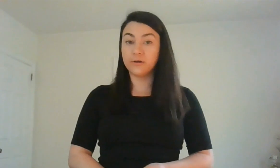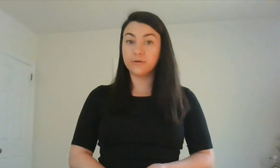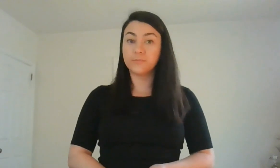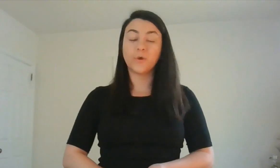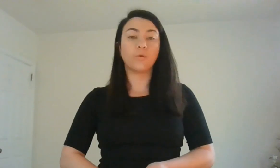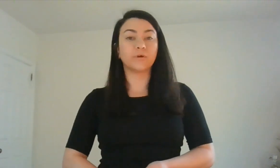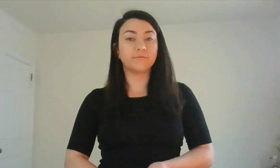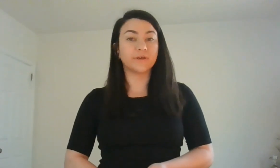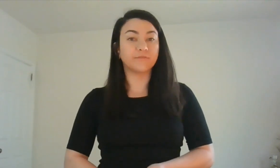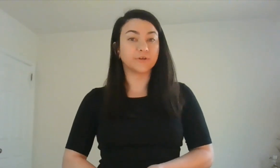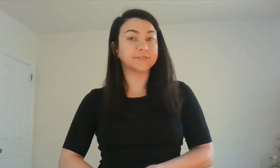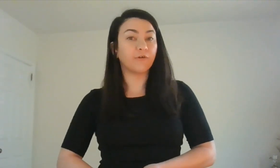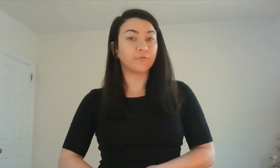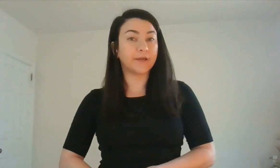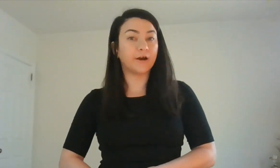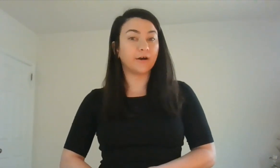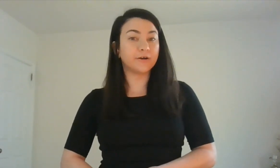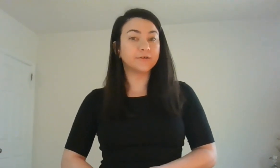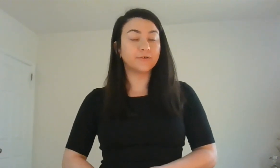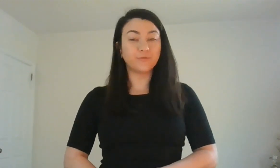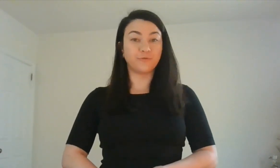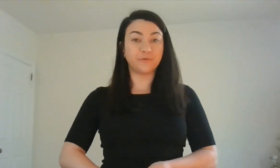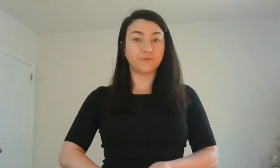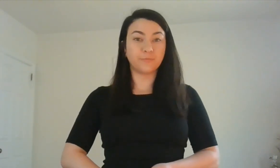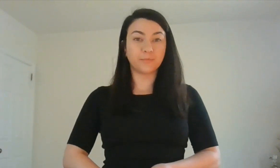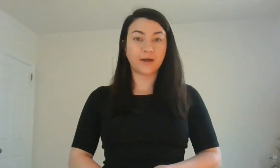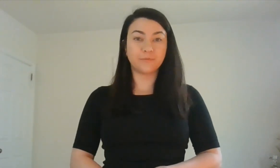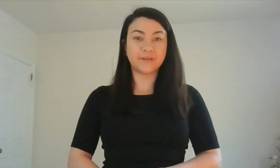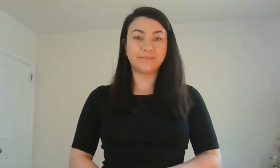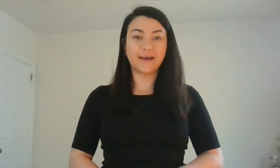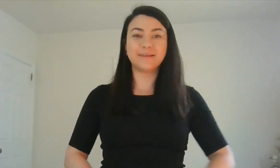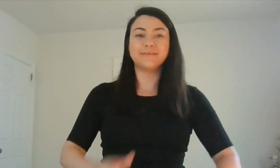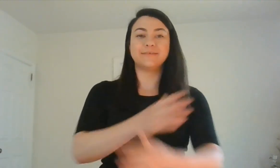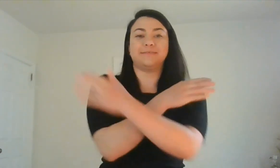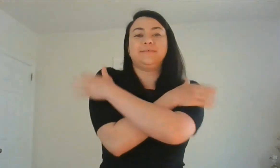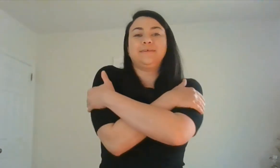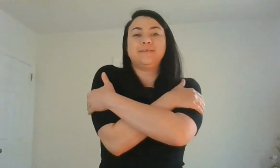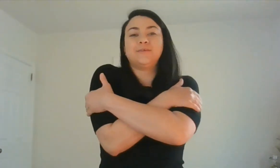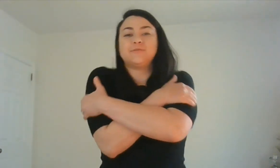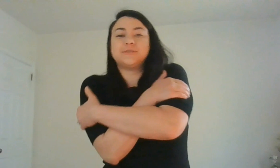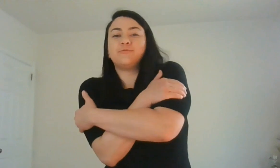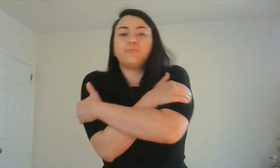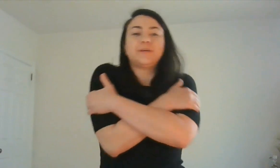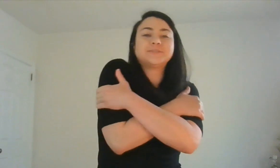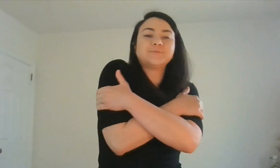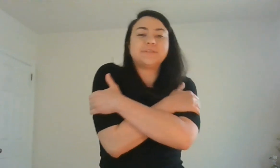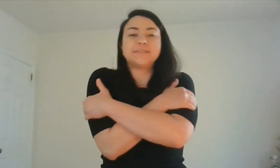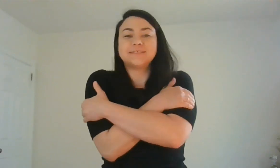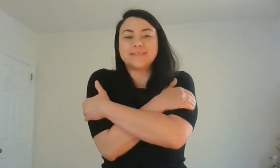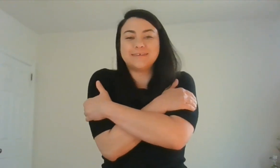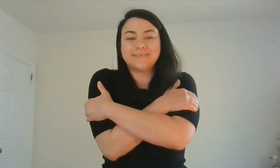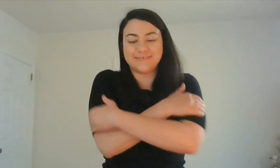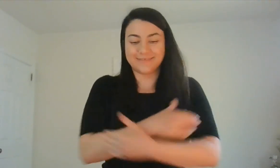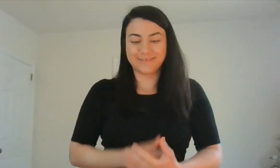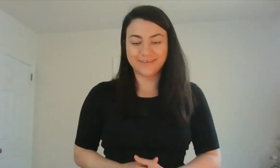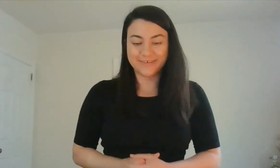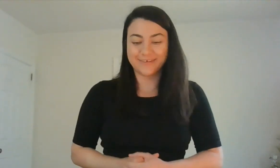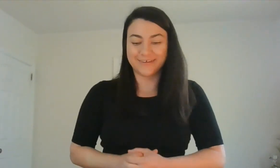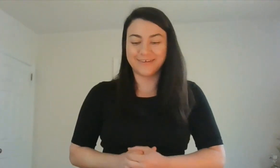or even give ourself a big hug. Do you remember how we did that? Give yourself a big squeeze. Good. Good.